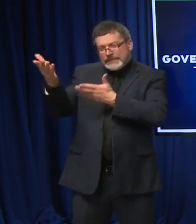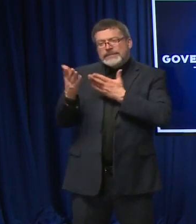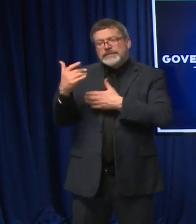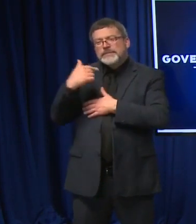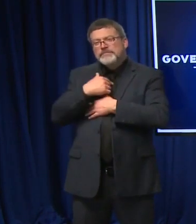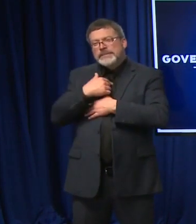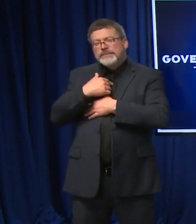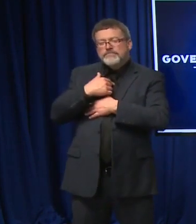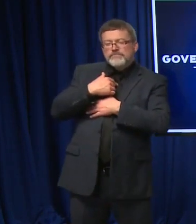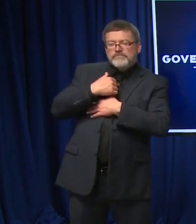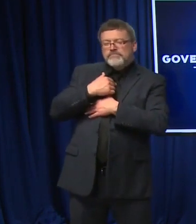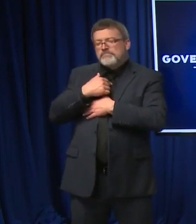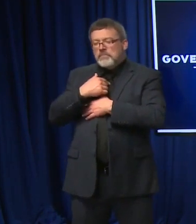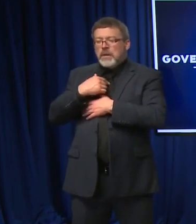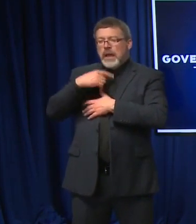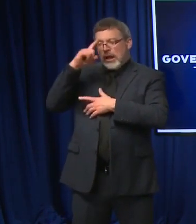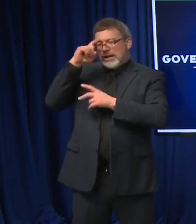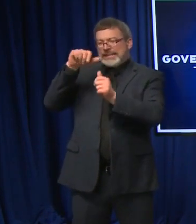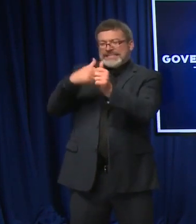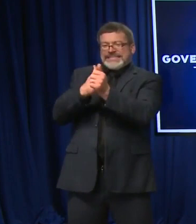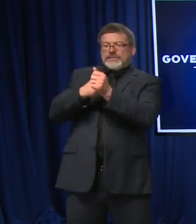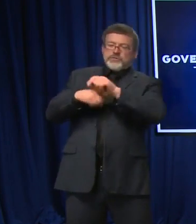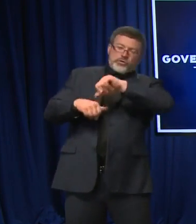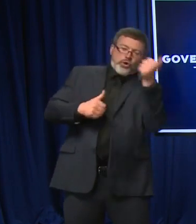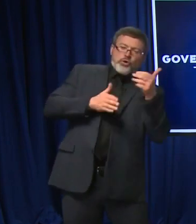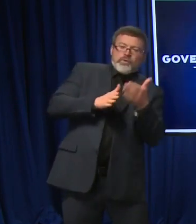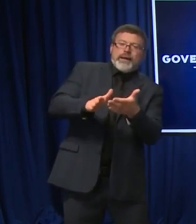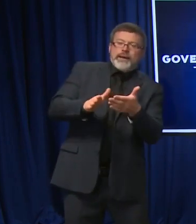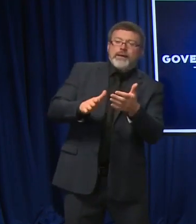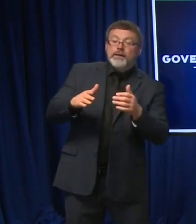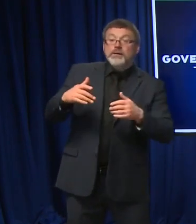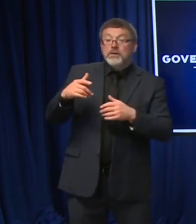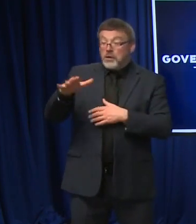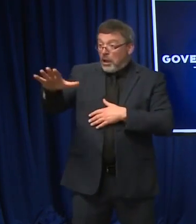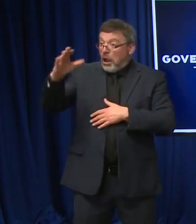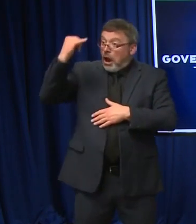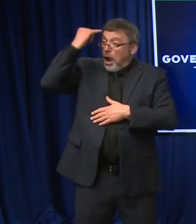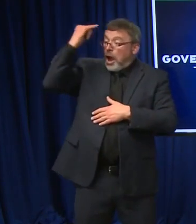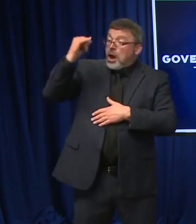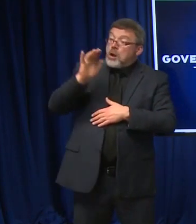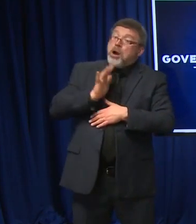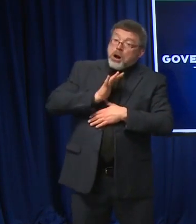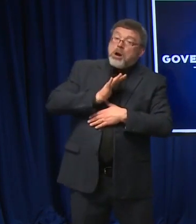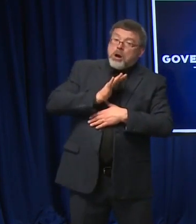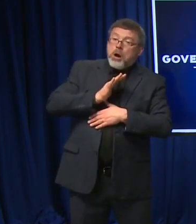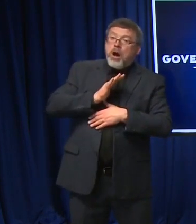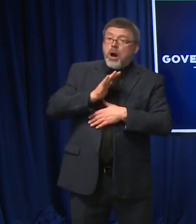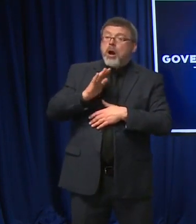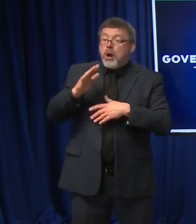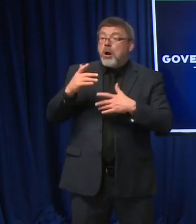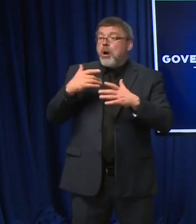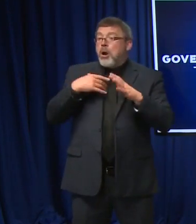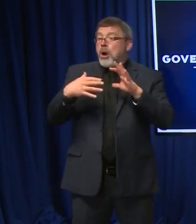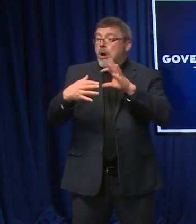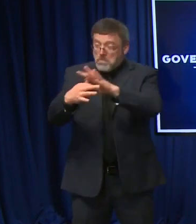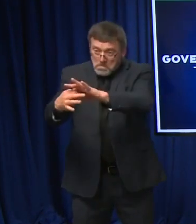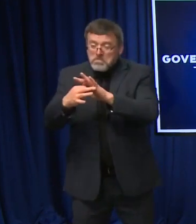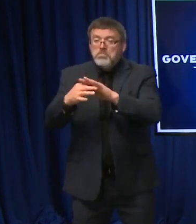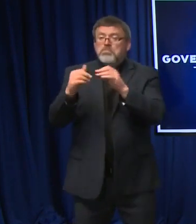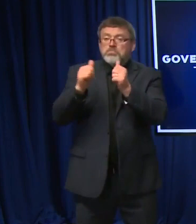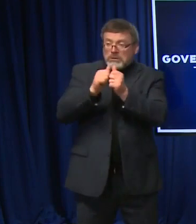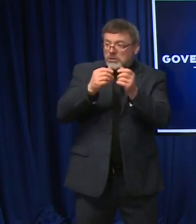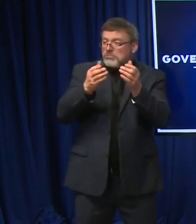take on it than those individuals. But I love the concept. Obviously, anything we can do to all join together to help hedge against some of these